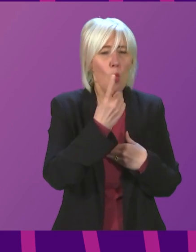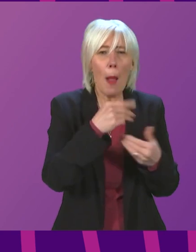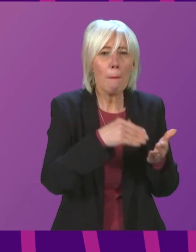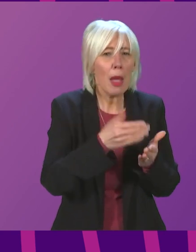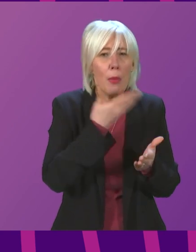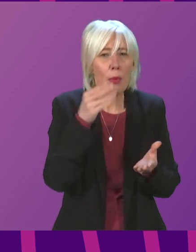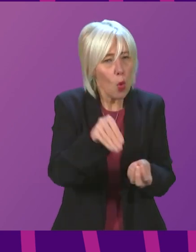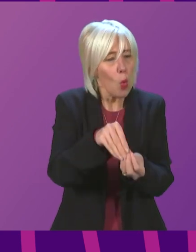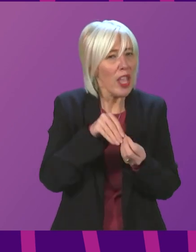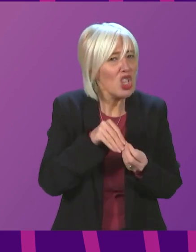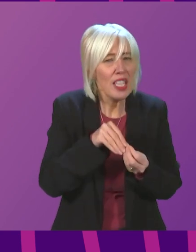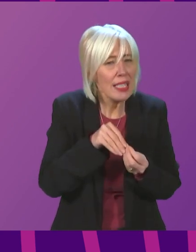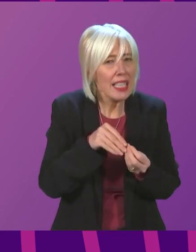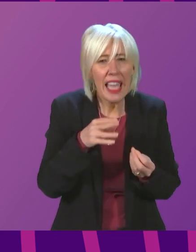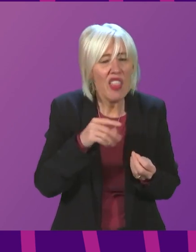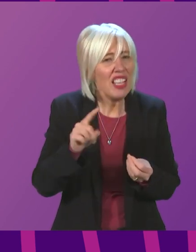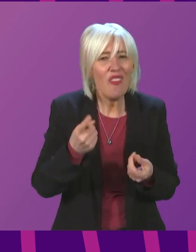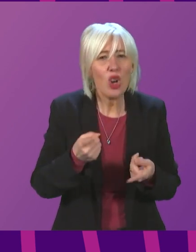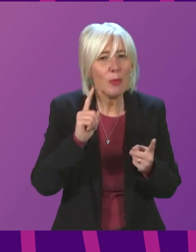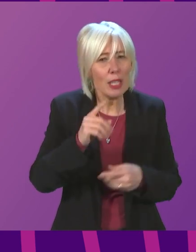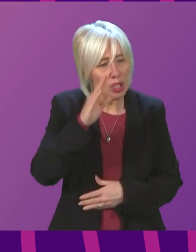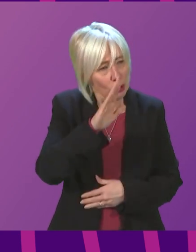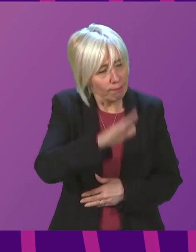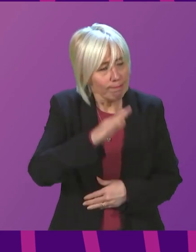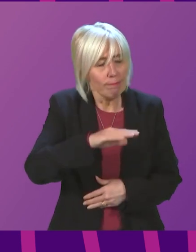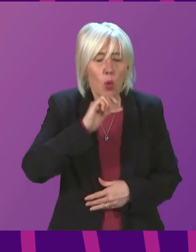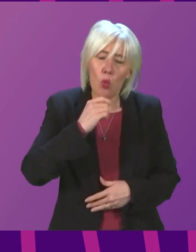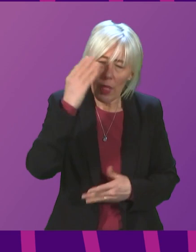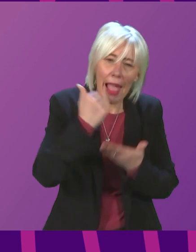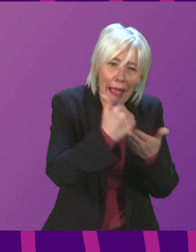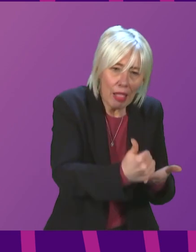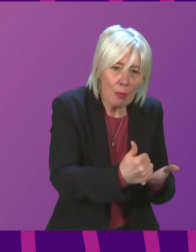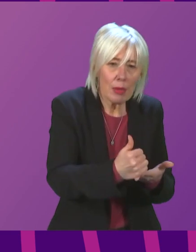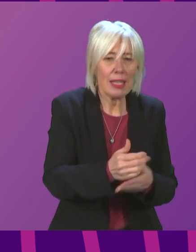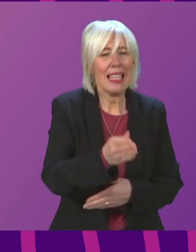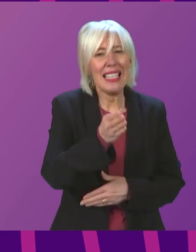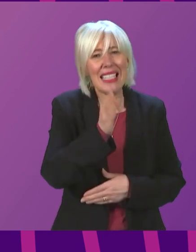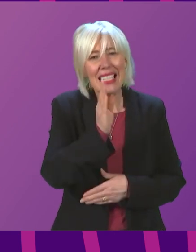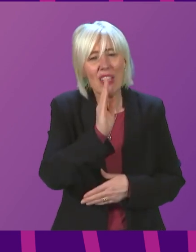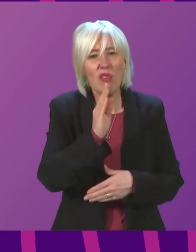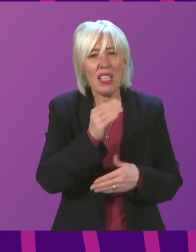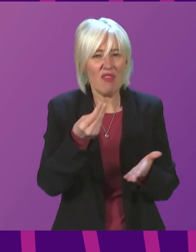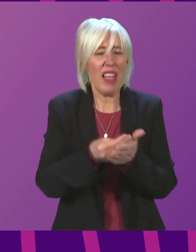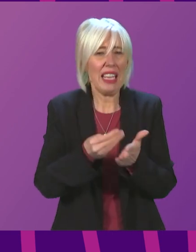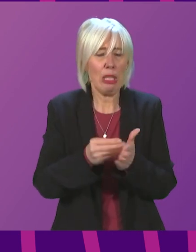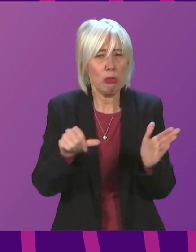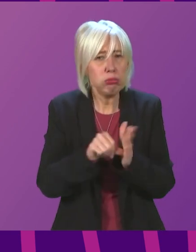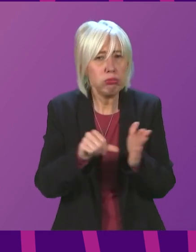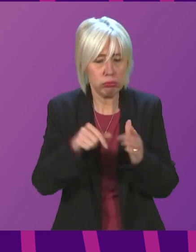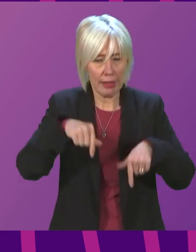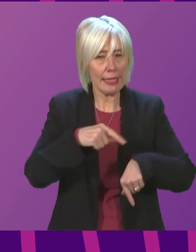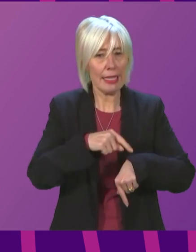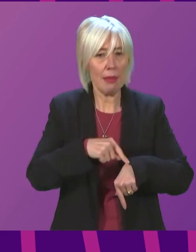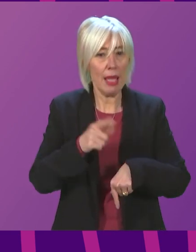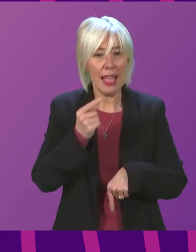really need direct assurance from the First Minister that they will be helped. That is a serious financial imposition at this time. So can I ask the First Minister to take direct